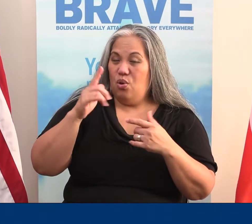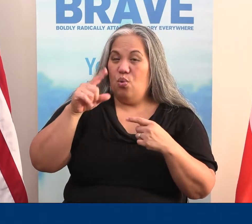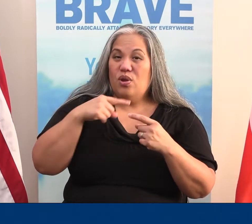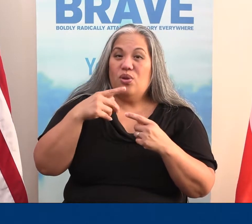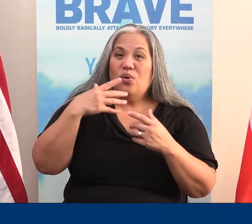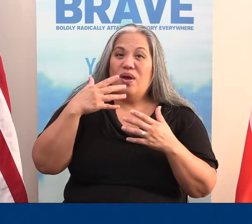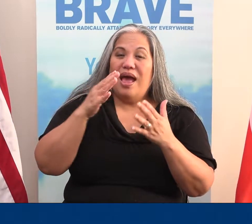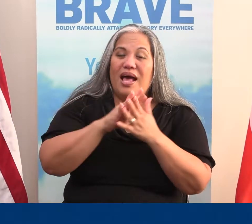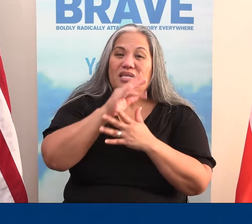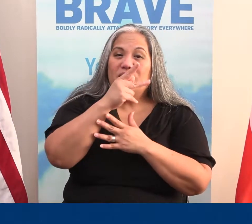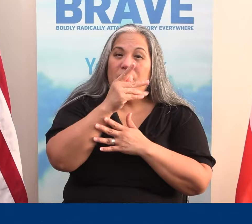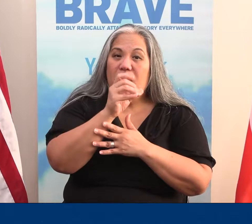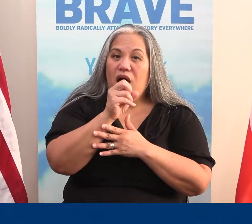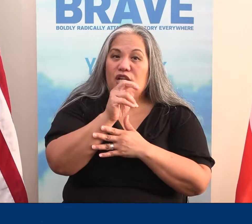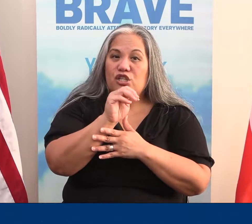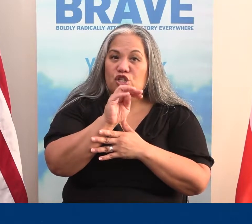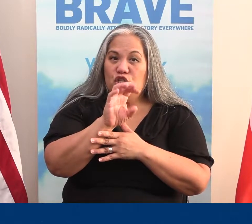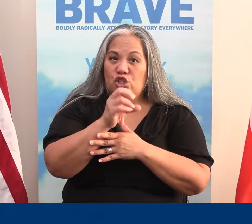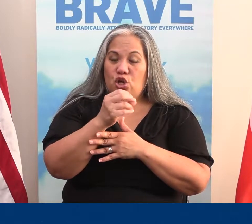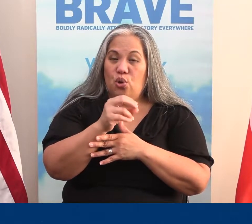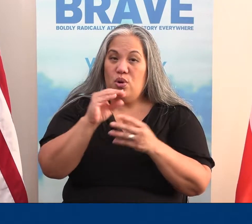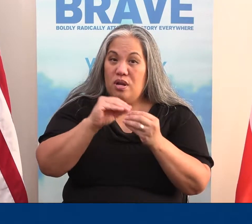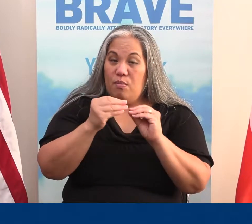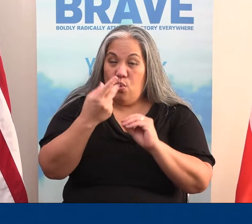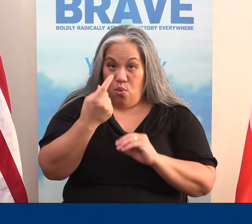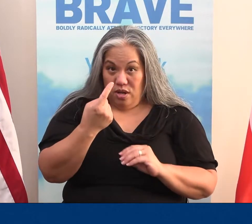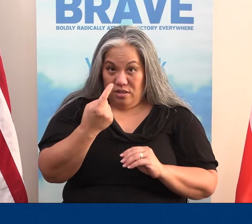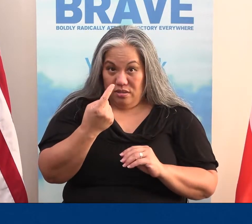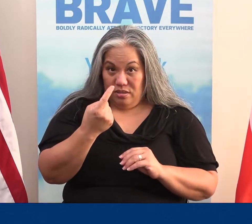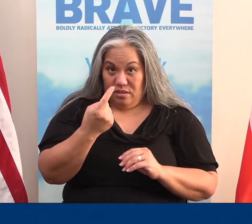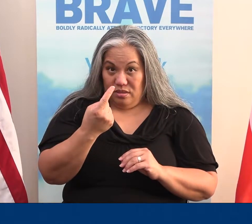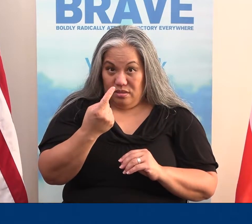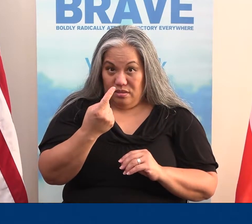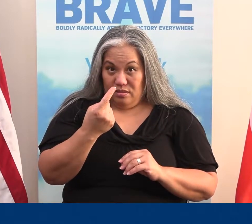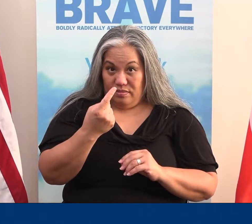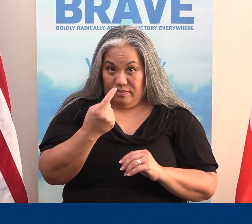And what you ask Pancho is, number one,